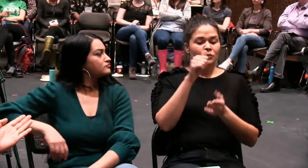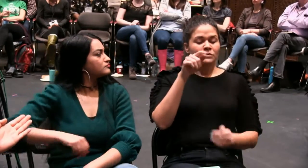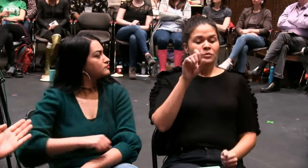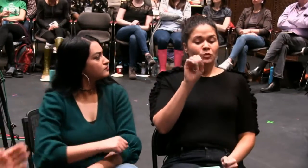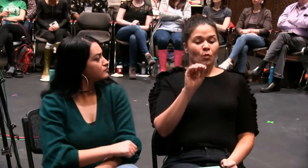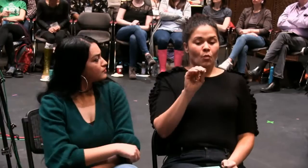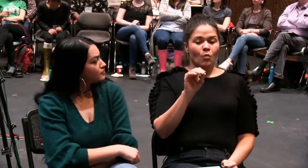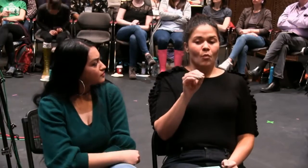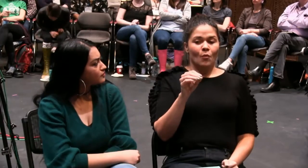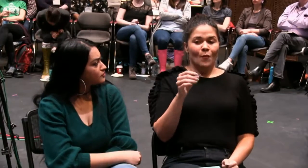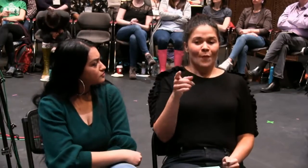We've is Alexandria.